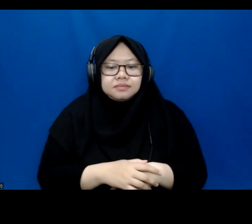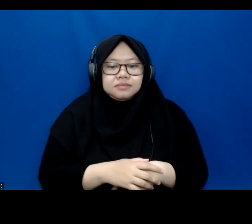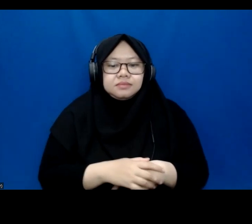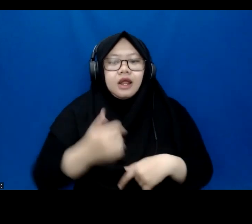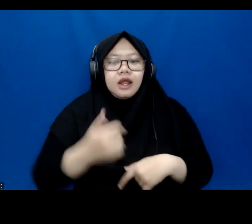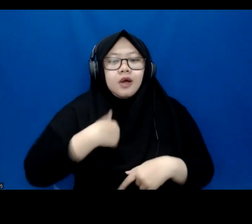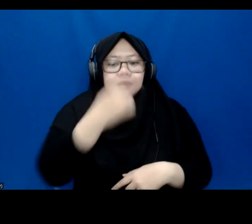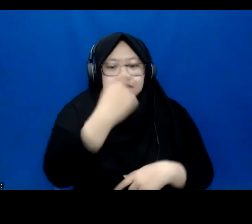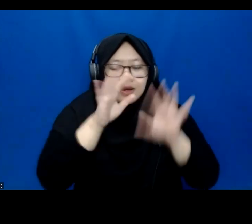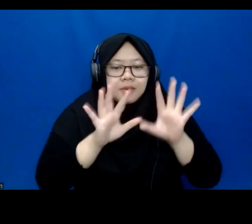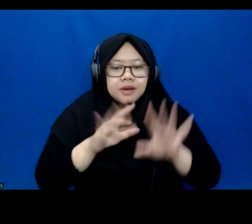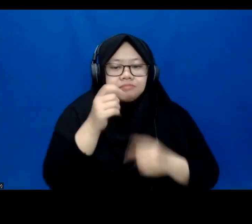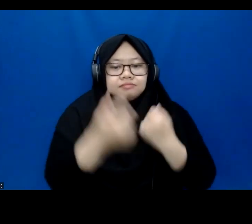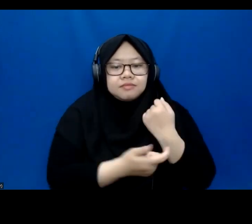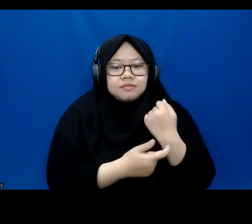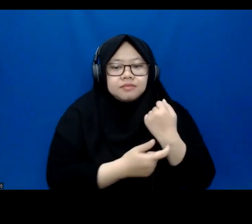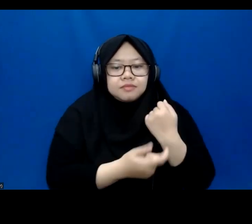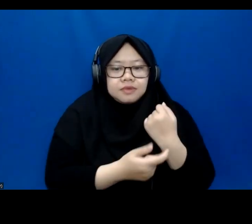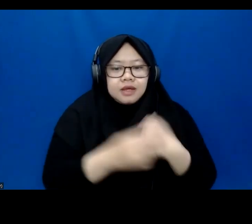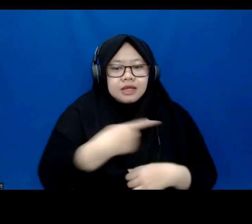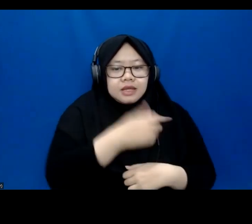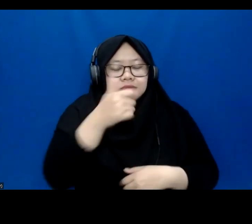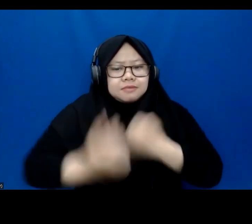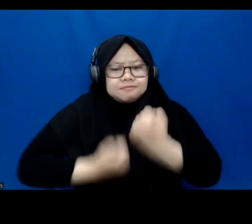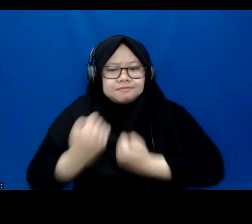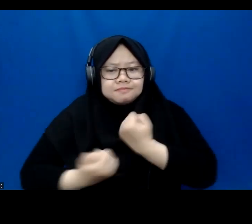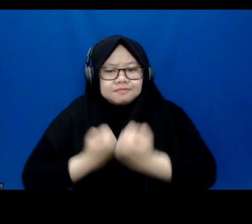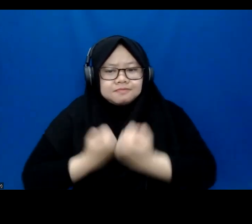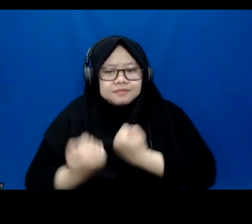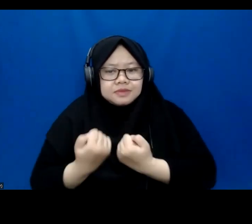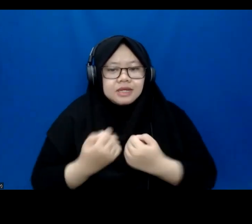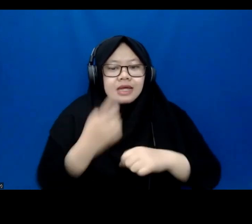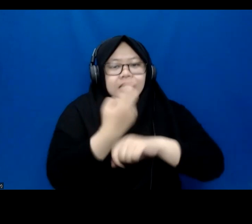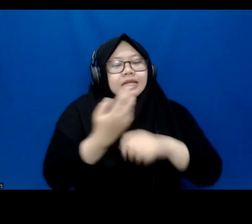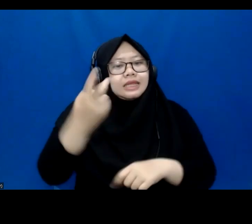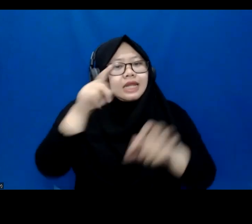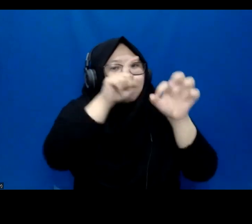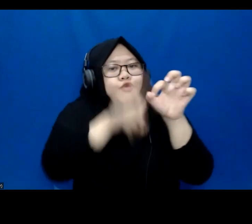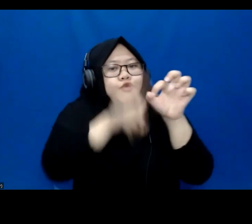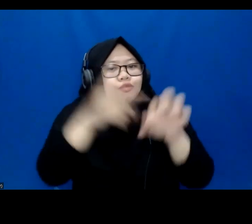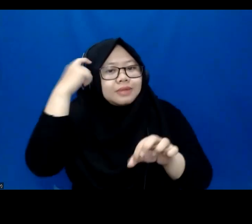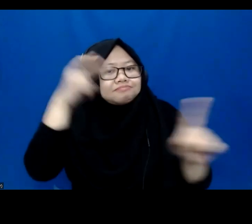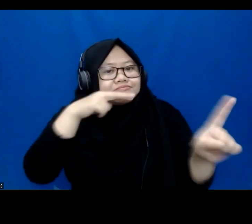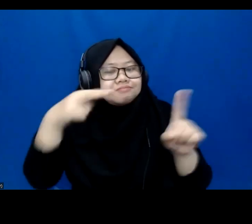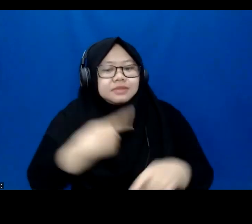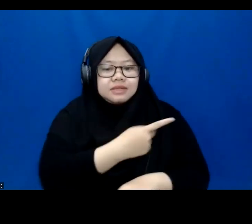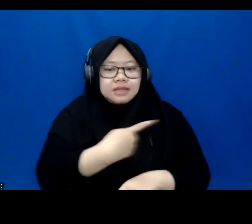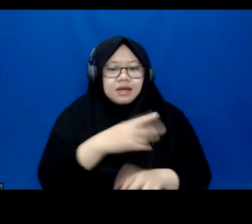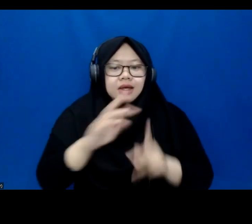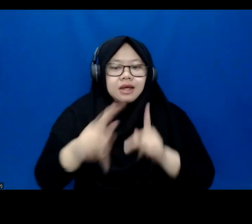whatever that we can do is really dependent on our mindset. And if we go according to this idea,